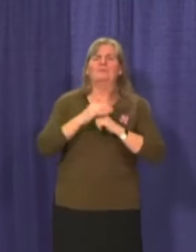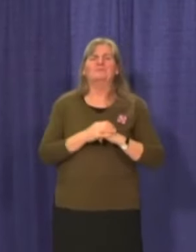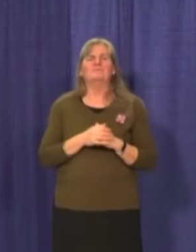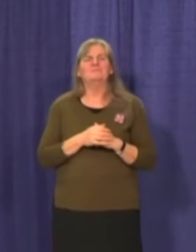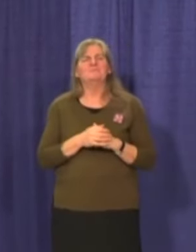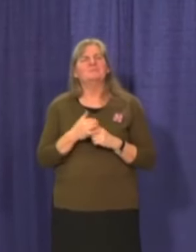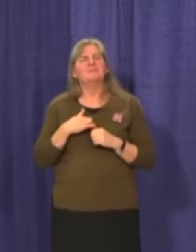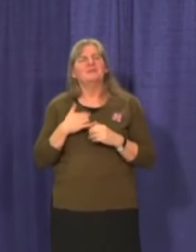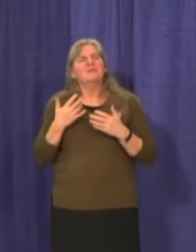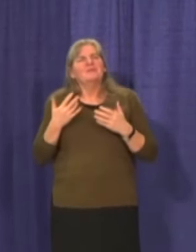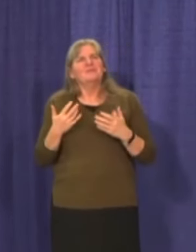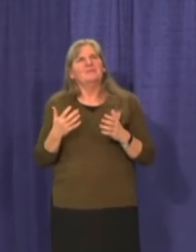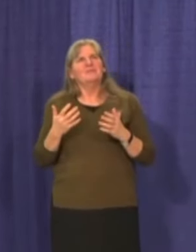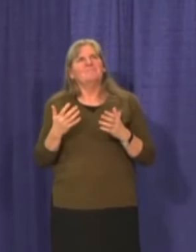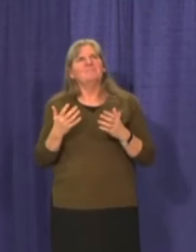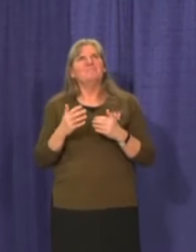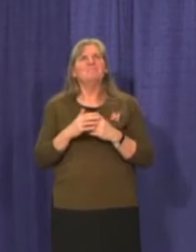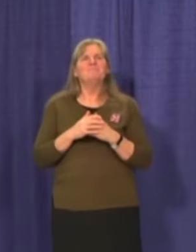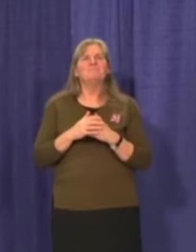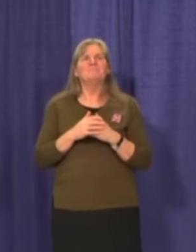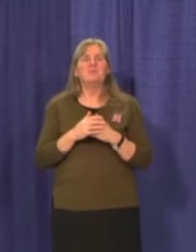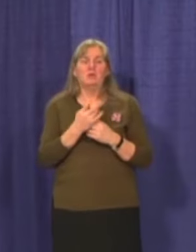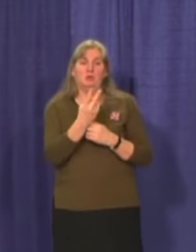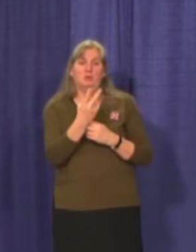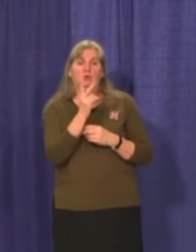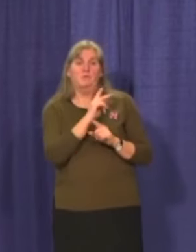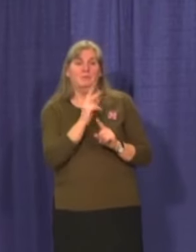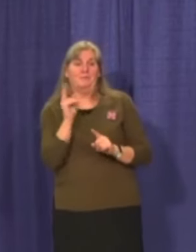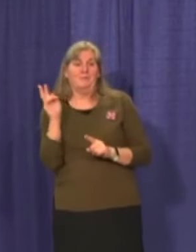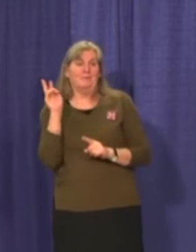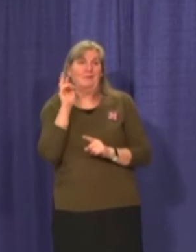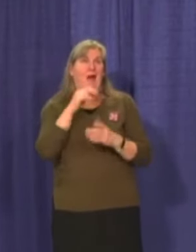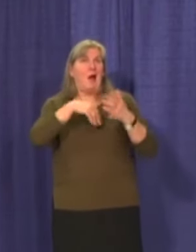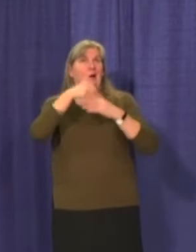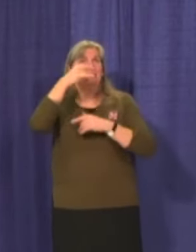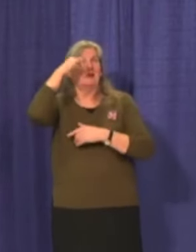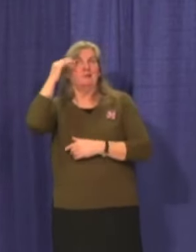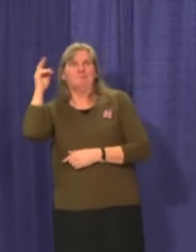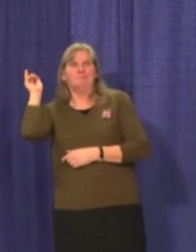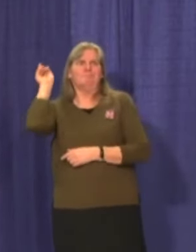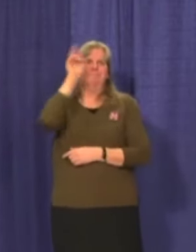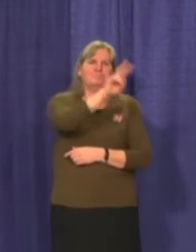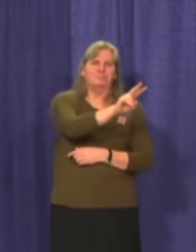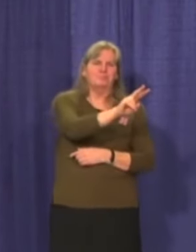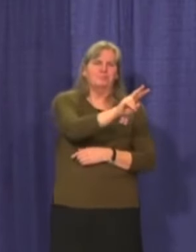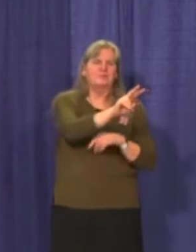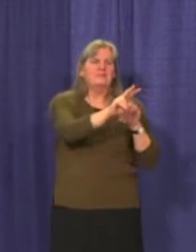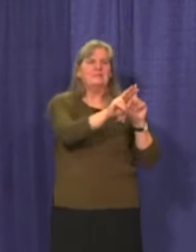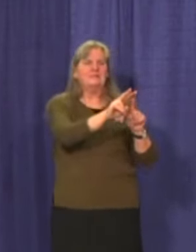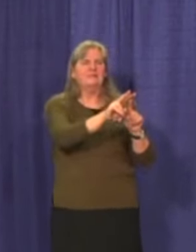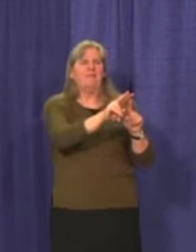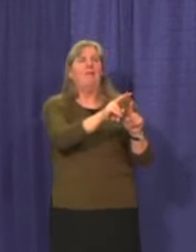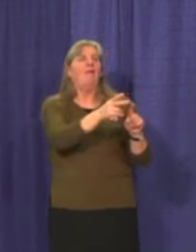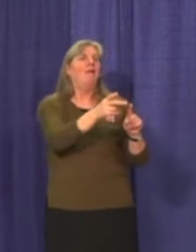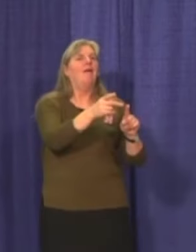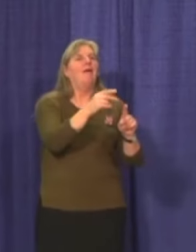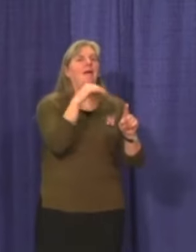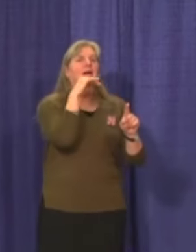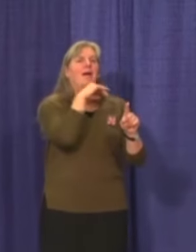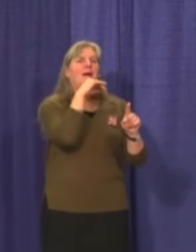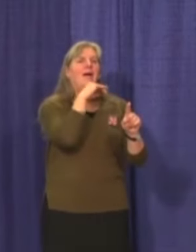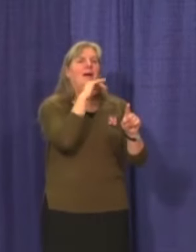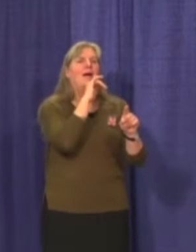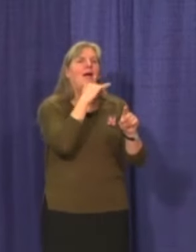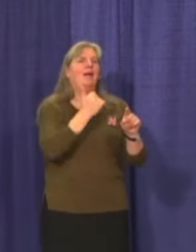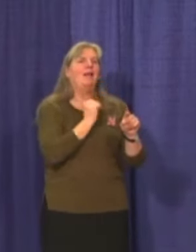we know that the two people that came from outside the Yukon and claimed that they were living and